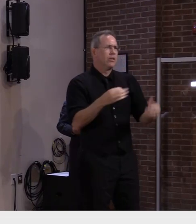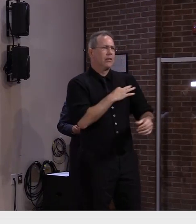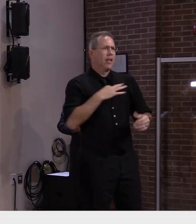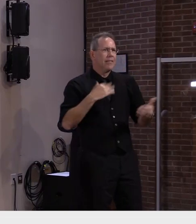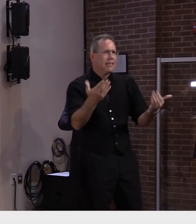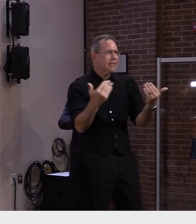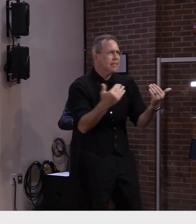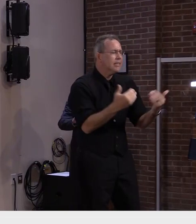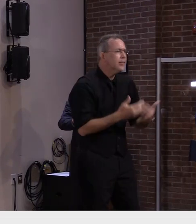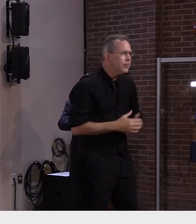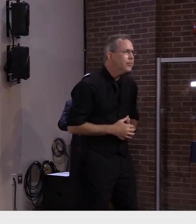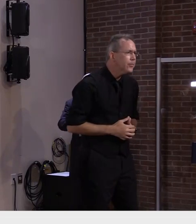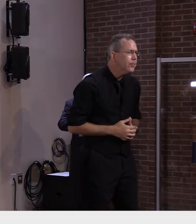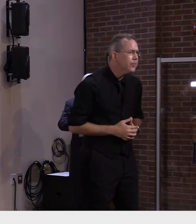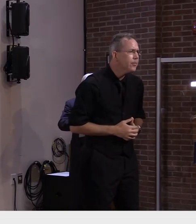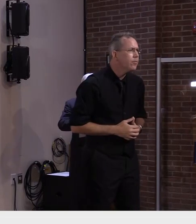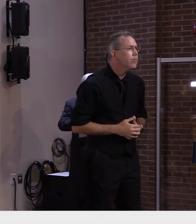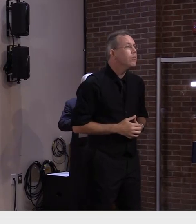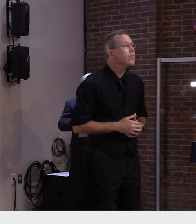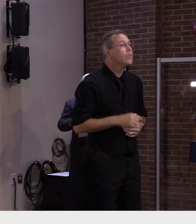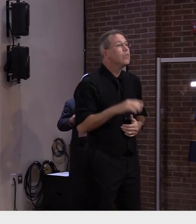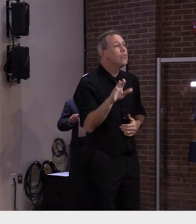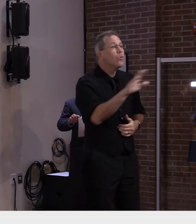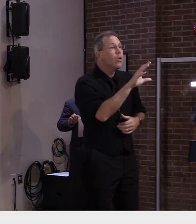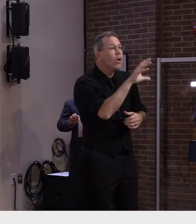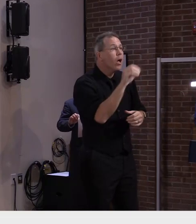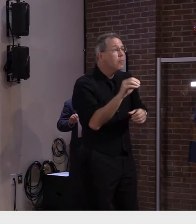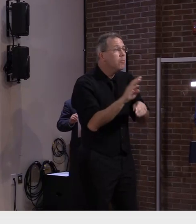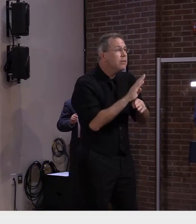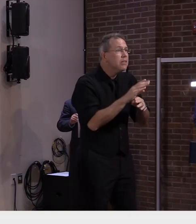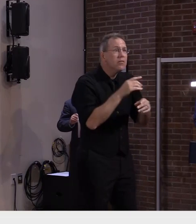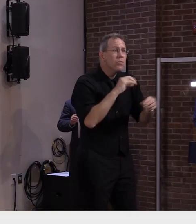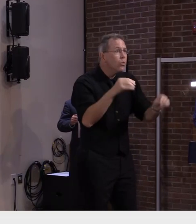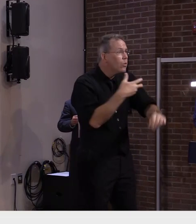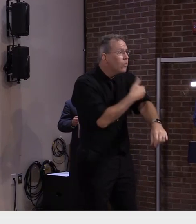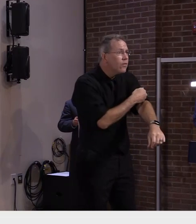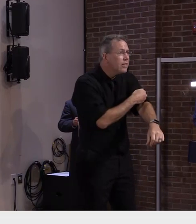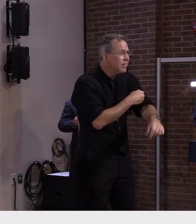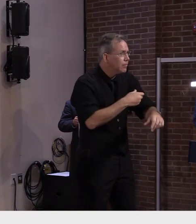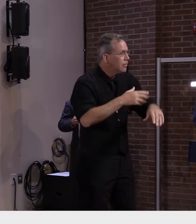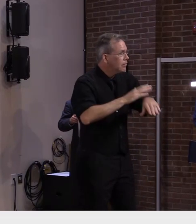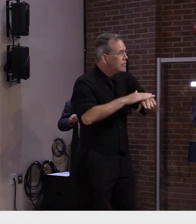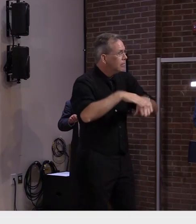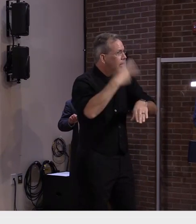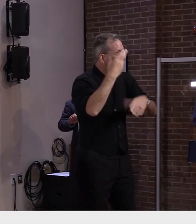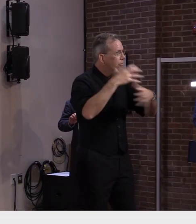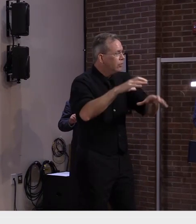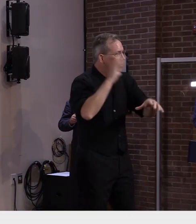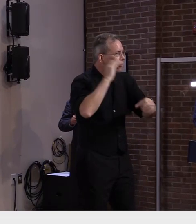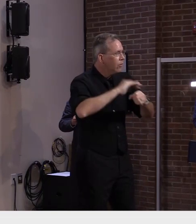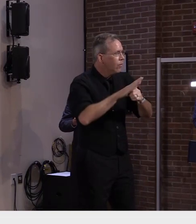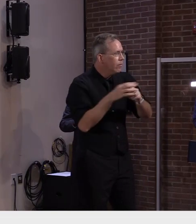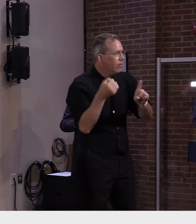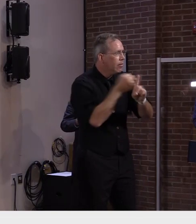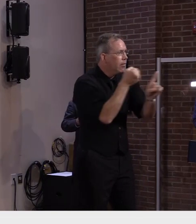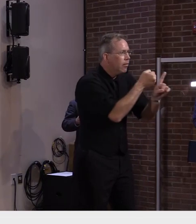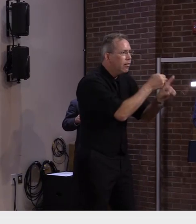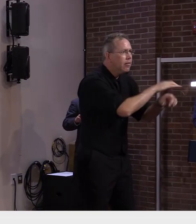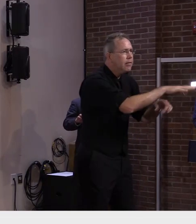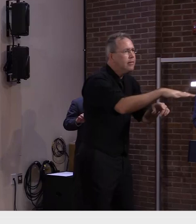company doesn't have a high vaccination rate you could see major disruptions if Delta gets in